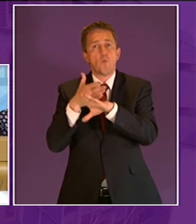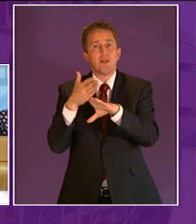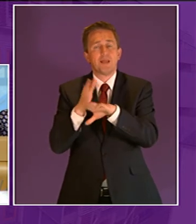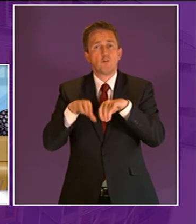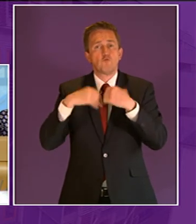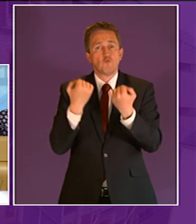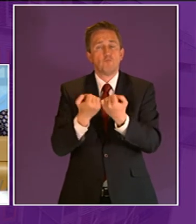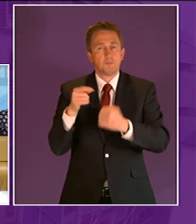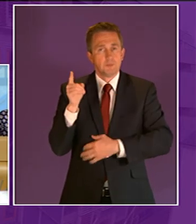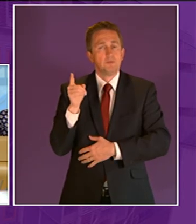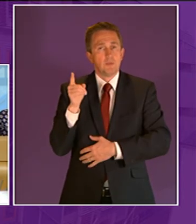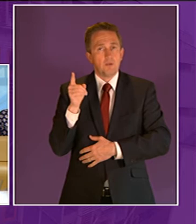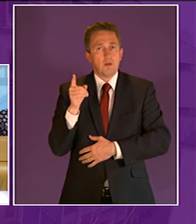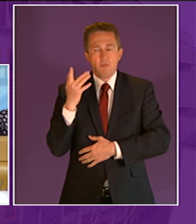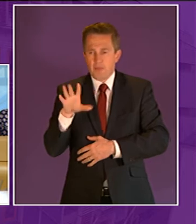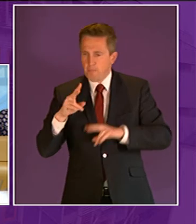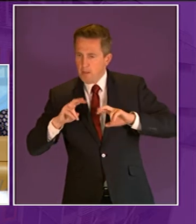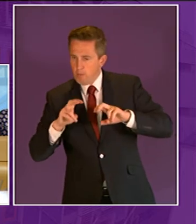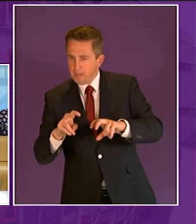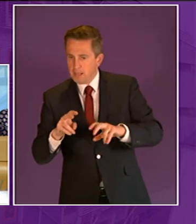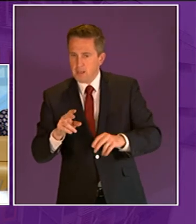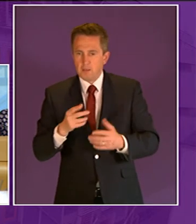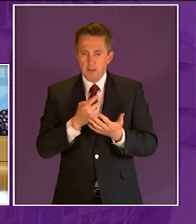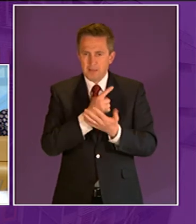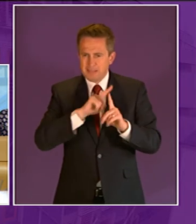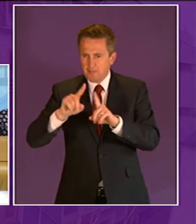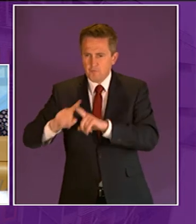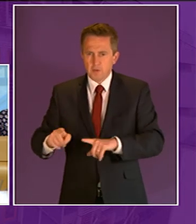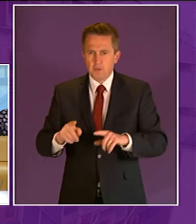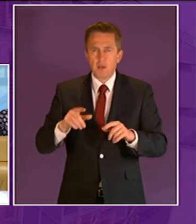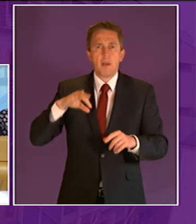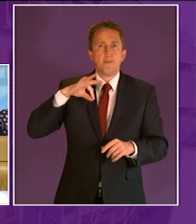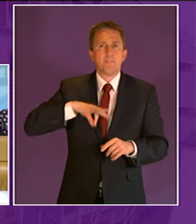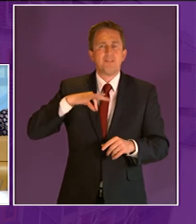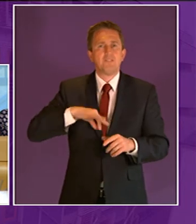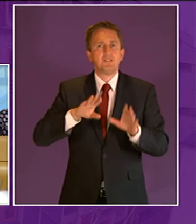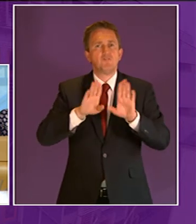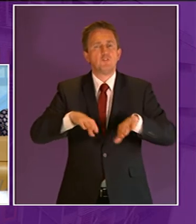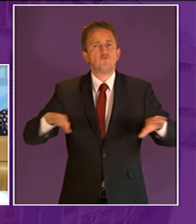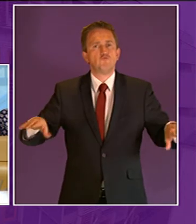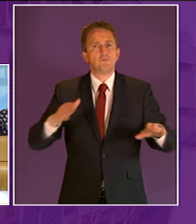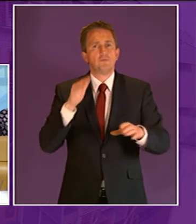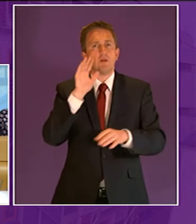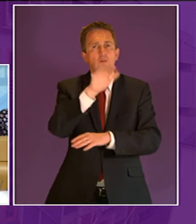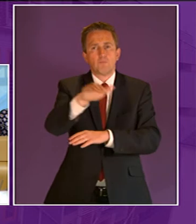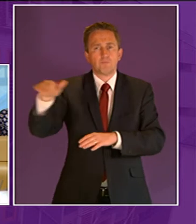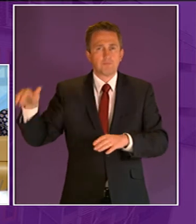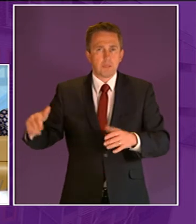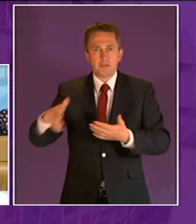doing research into the benefits of outdoor education for our children and one recent literature review was called the impact